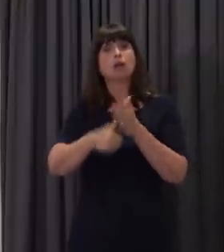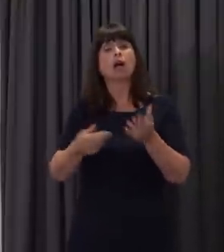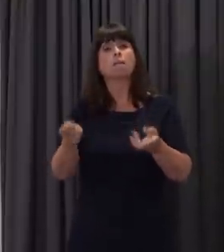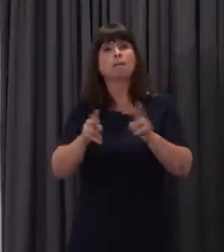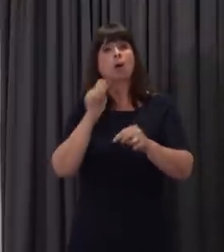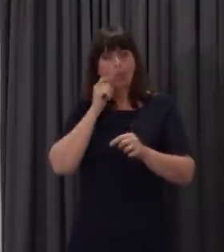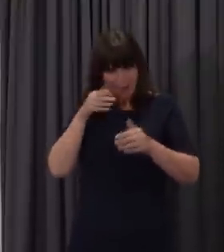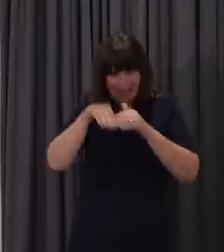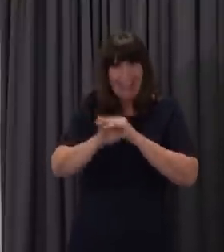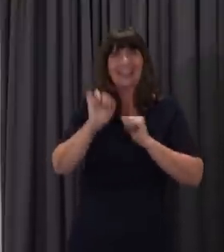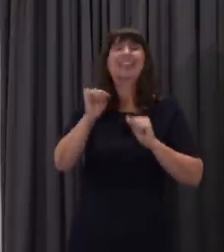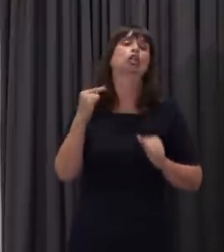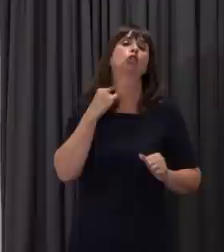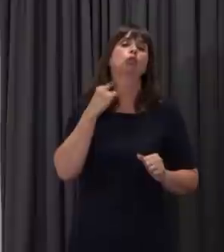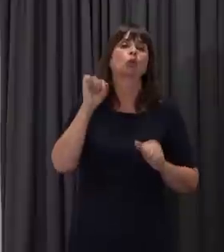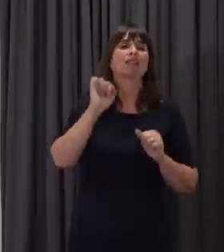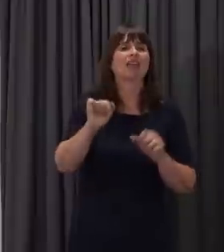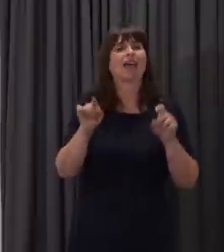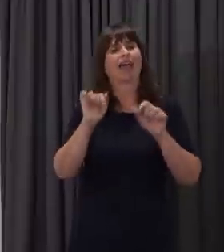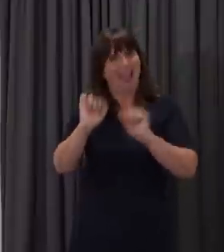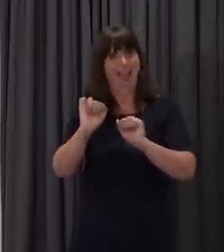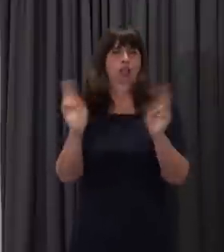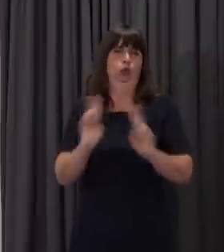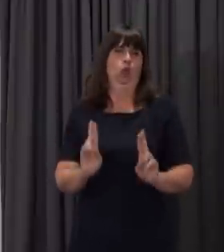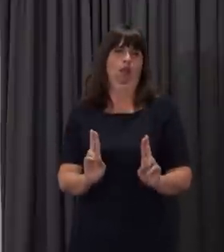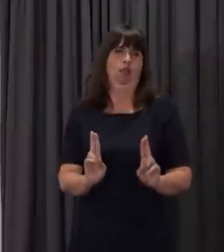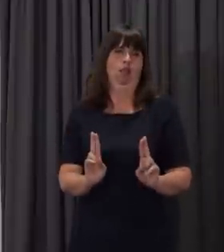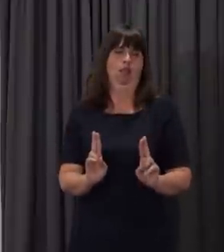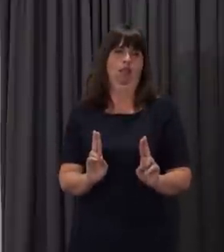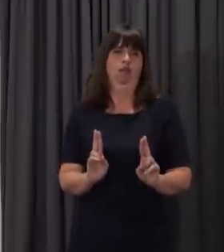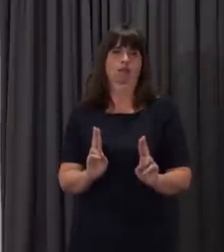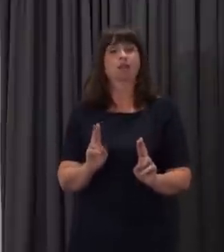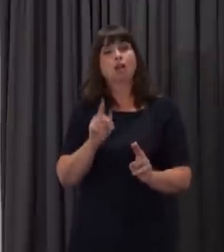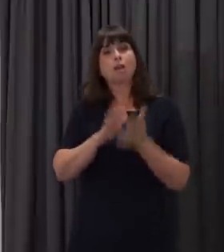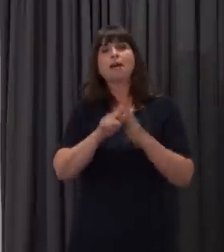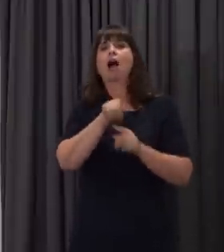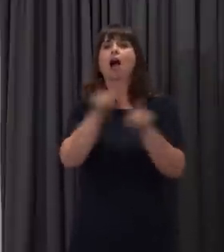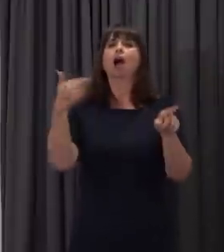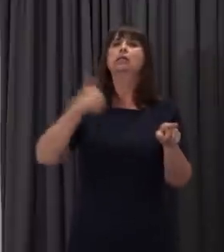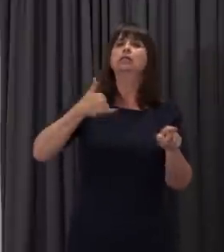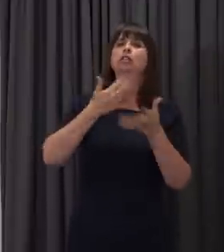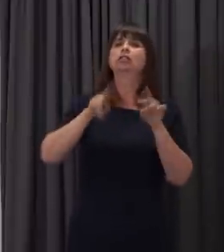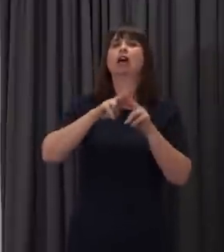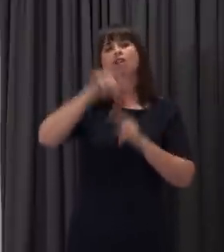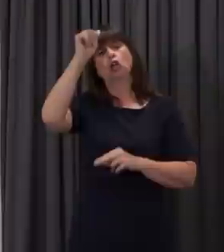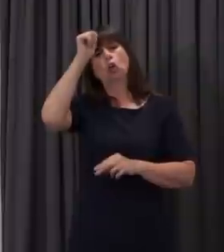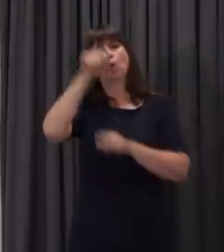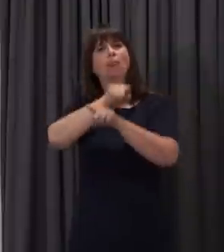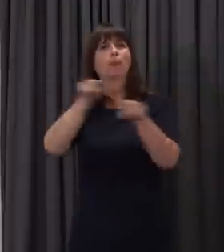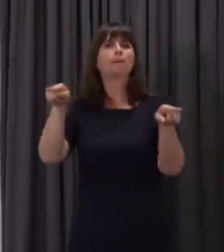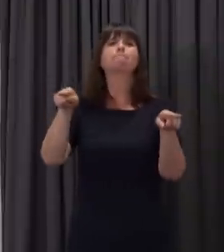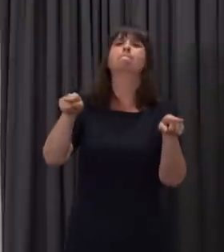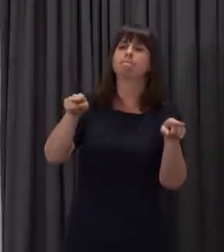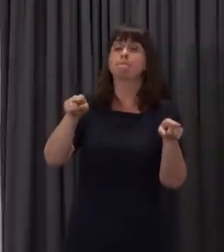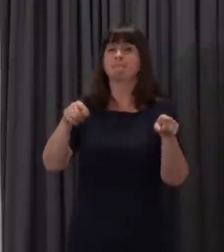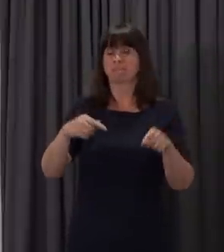school, a building that they are familiar with, staffed by people that they are familiar with. And I think, and I'm